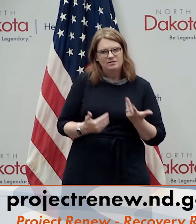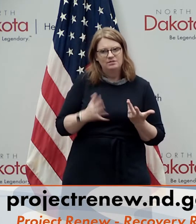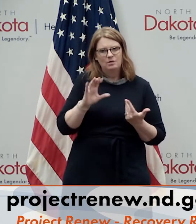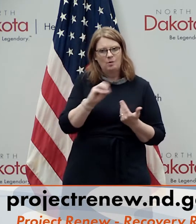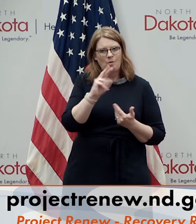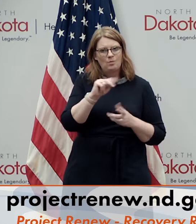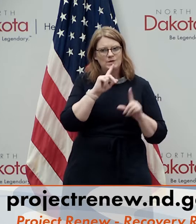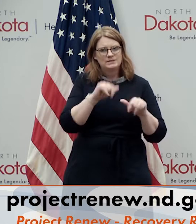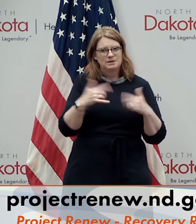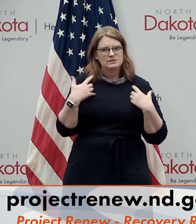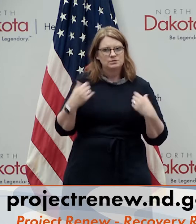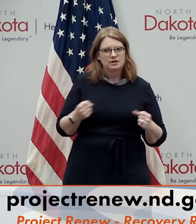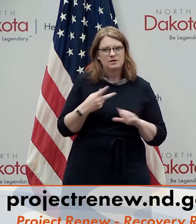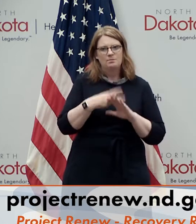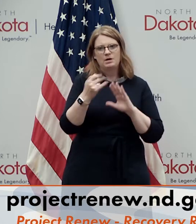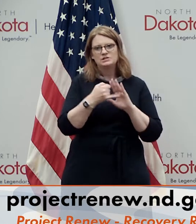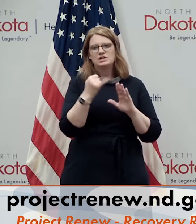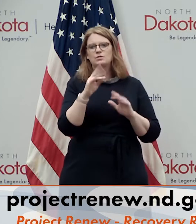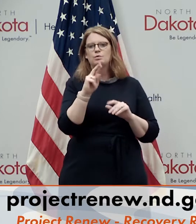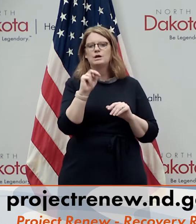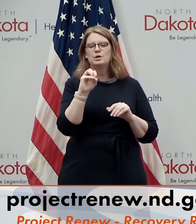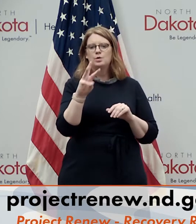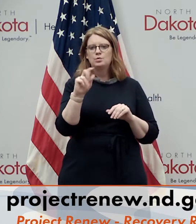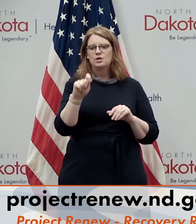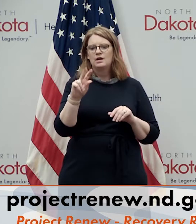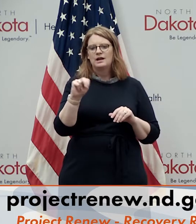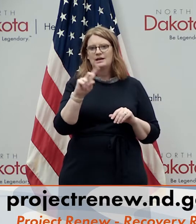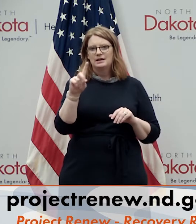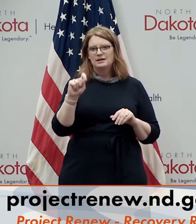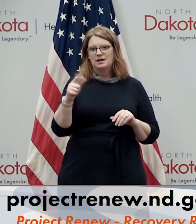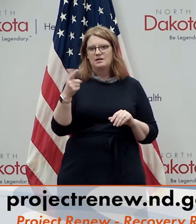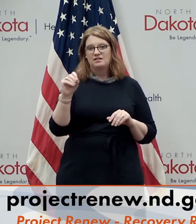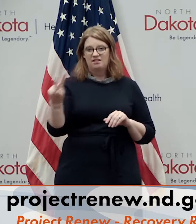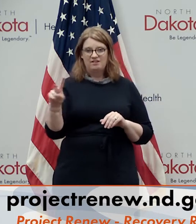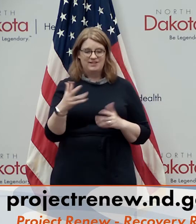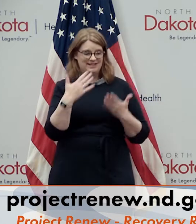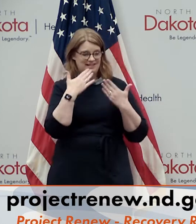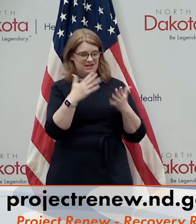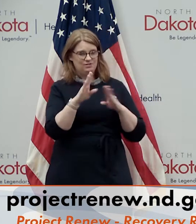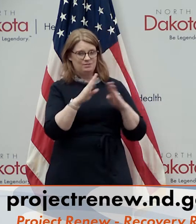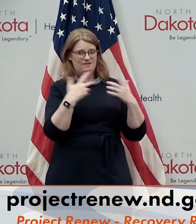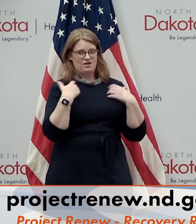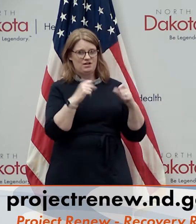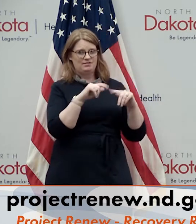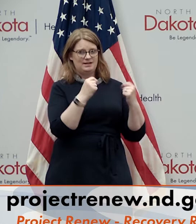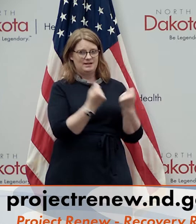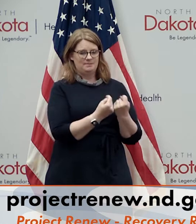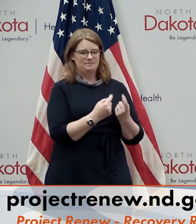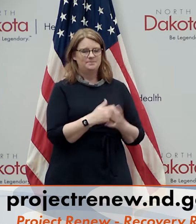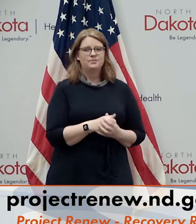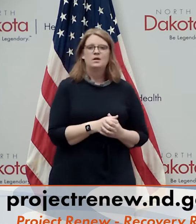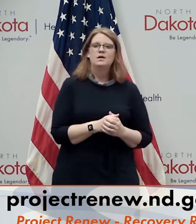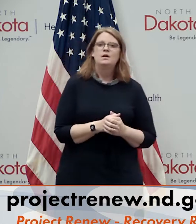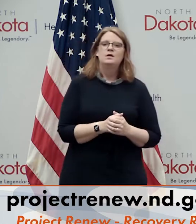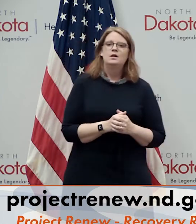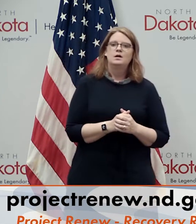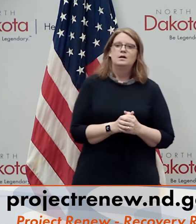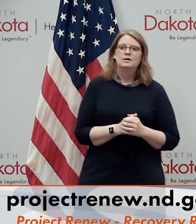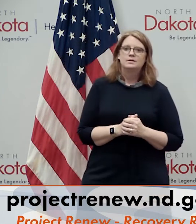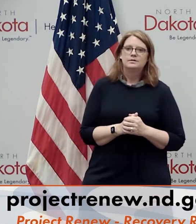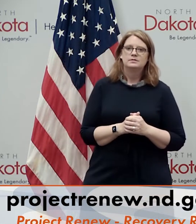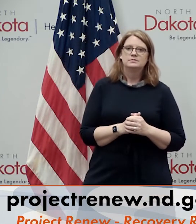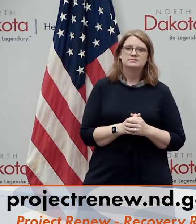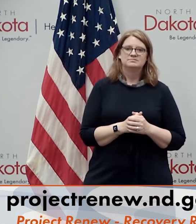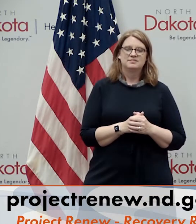and again project renew dot nd.gov and thank you to our great behavioral health team uh in in north dakota uh which is